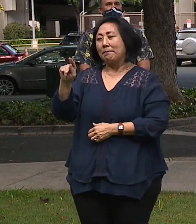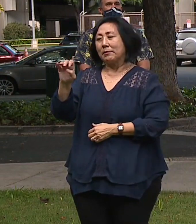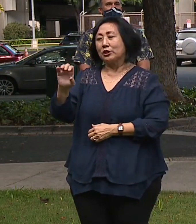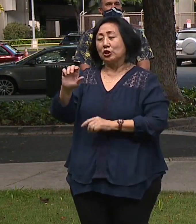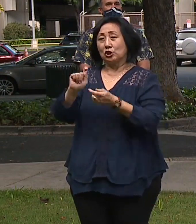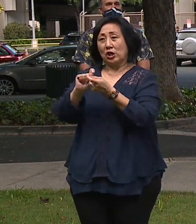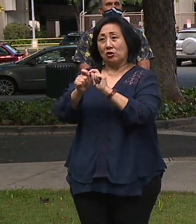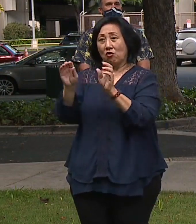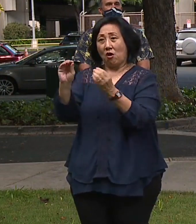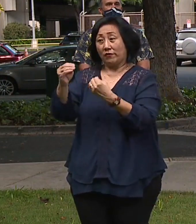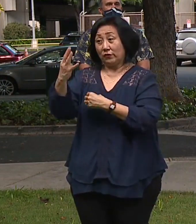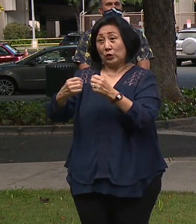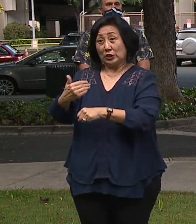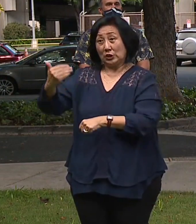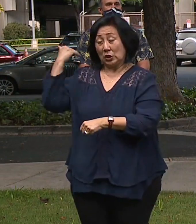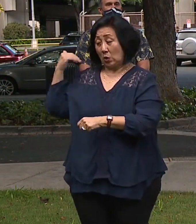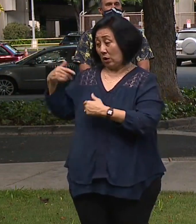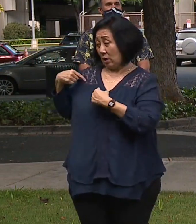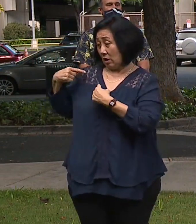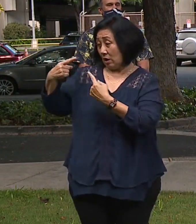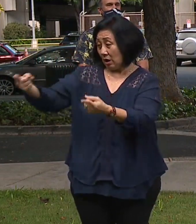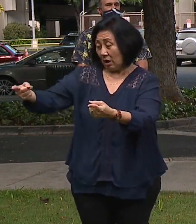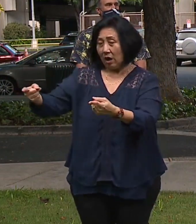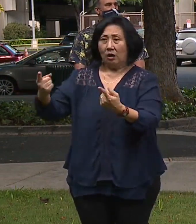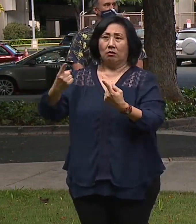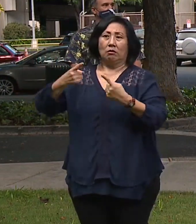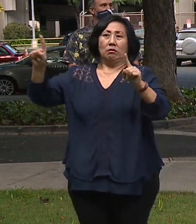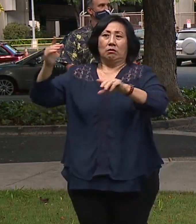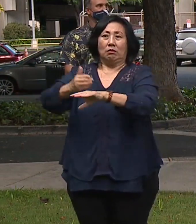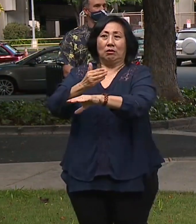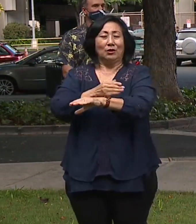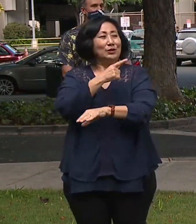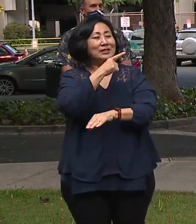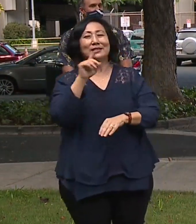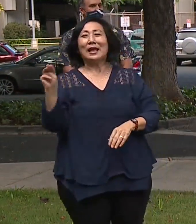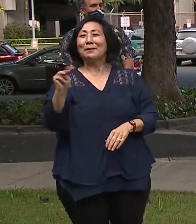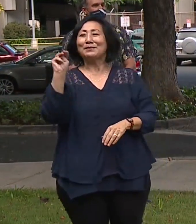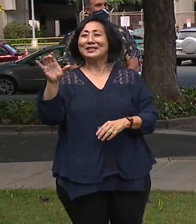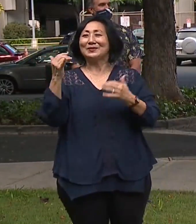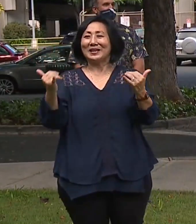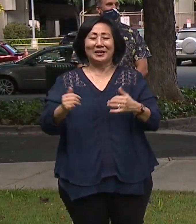years ago now. So turn it over to Josh Danbrough. He's the master of ceremonies today. Thank you.